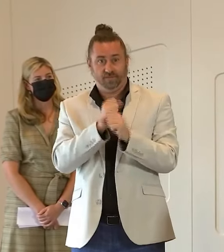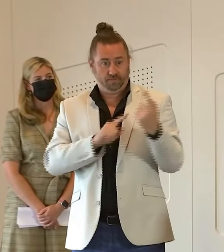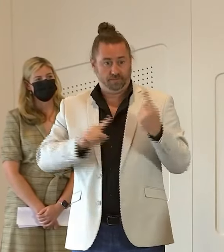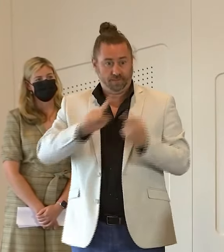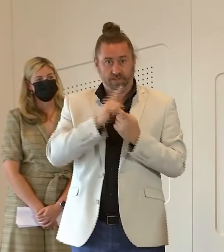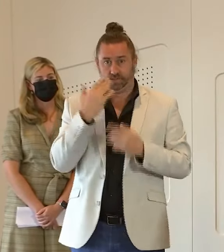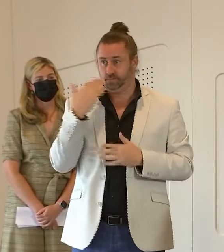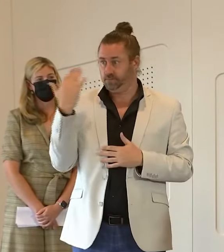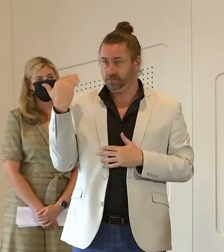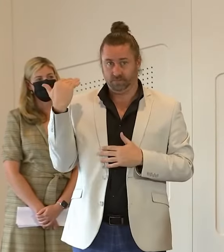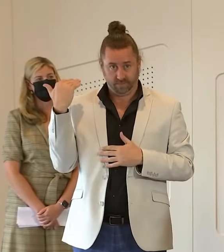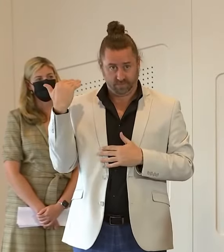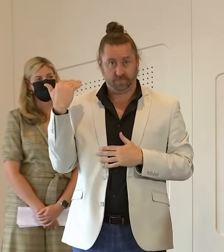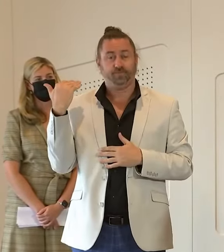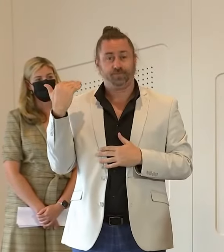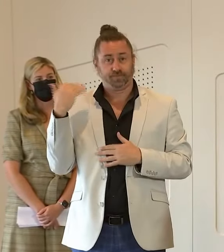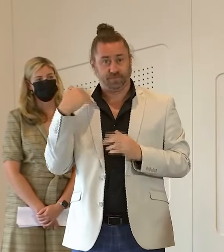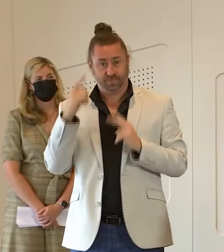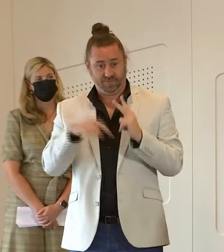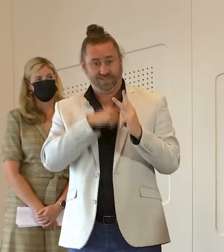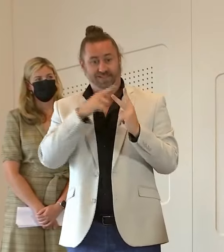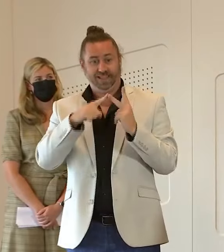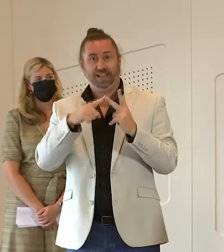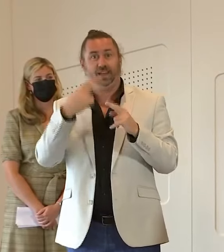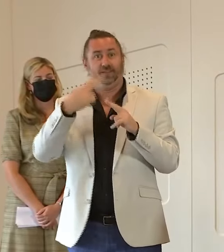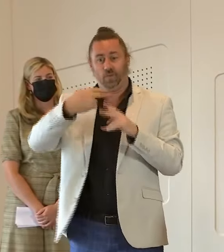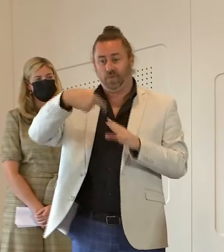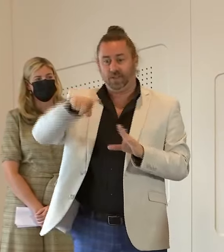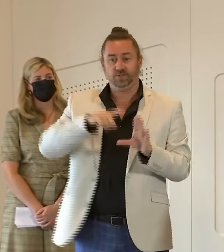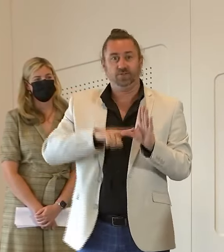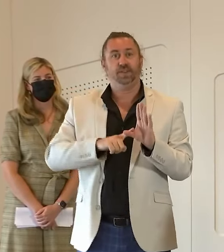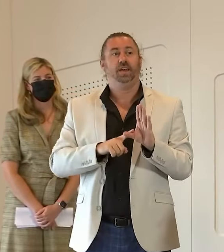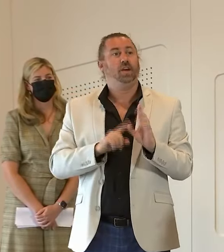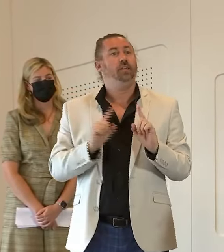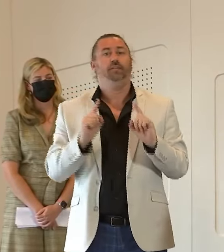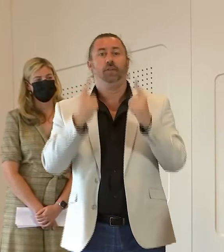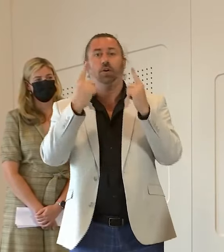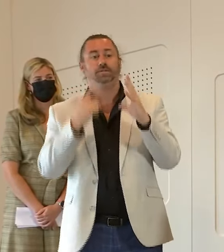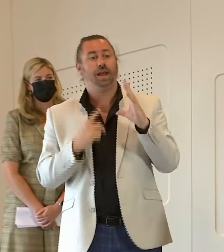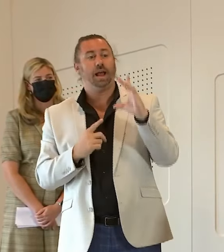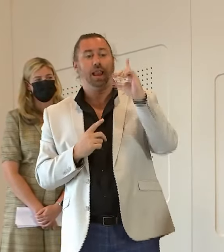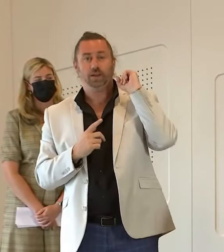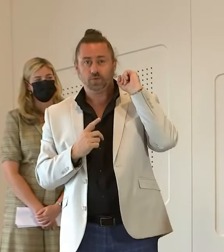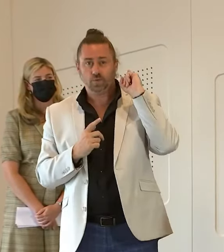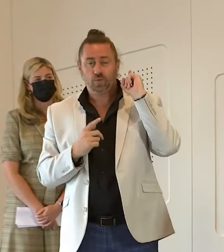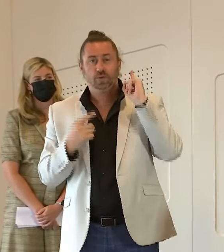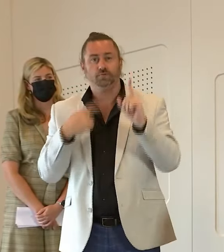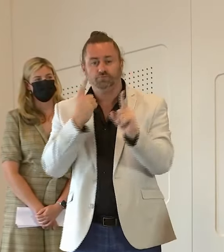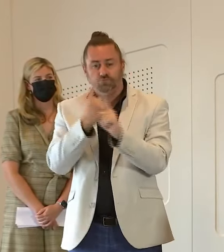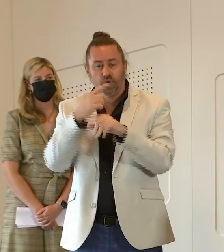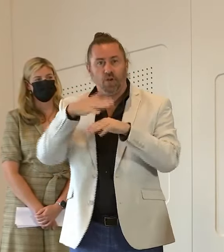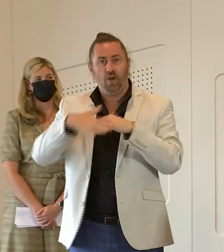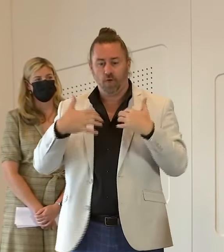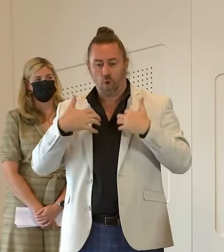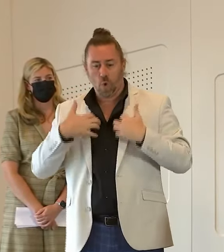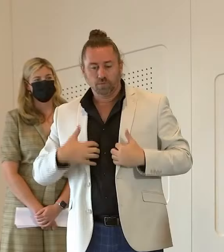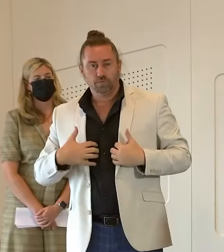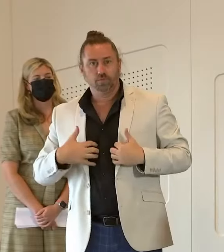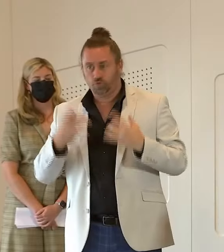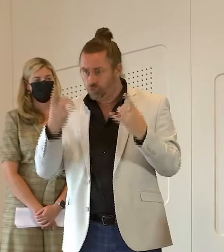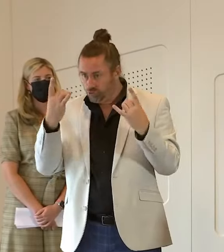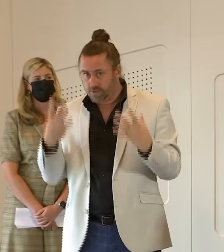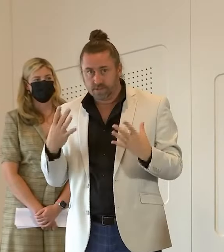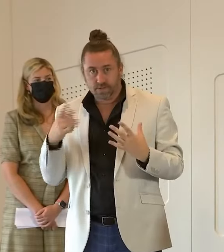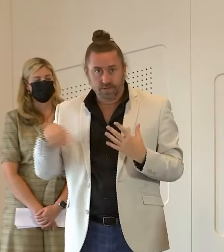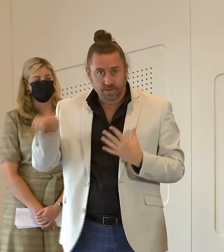this is our second cabinet meeting for the year the first cabinet meeting was dedicated to making sure that our hospitals were prepared